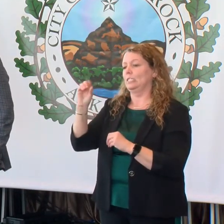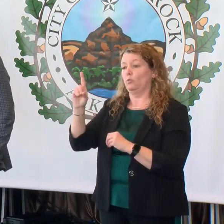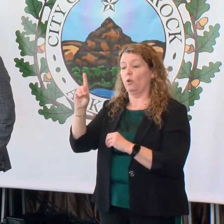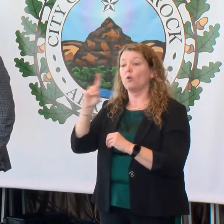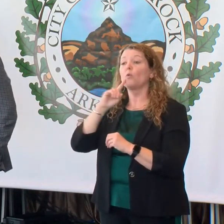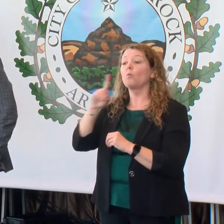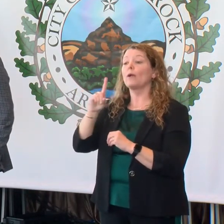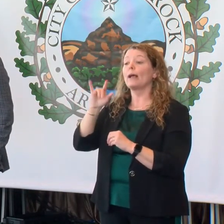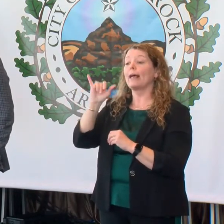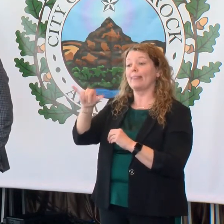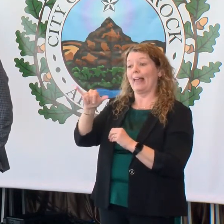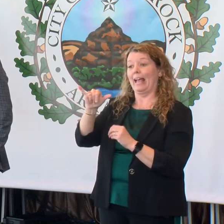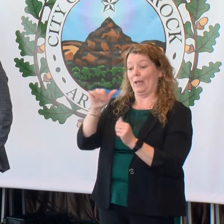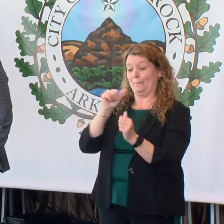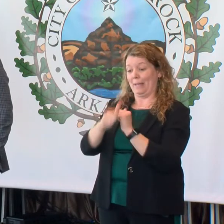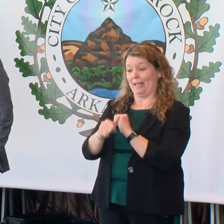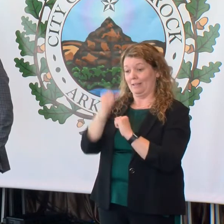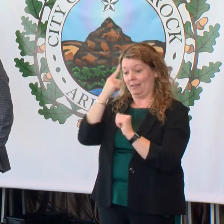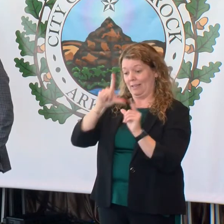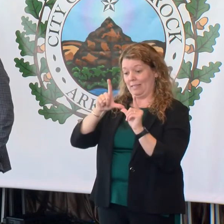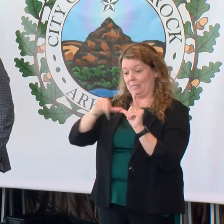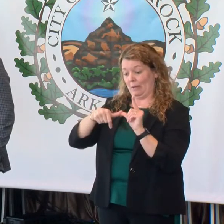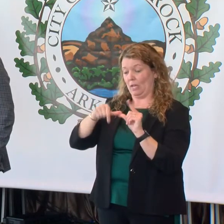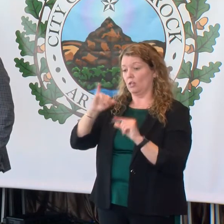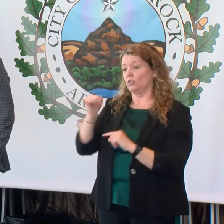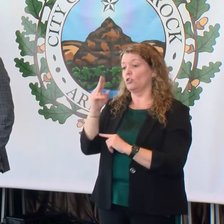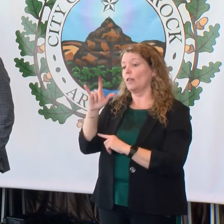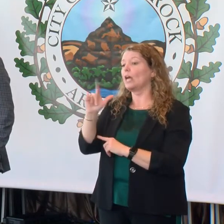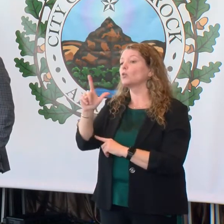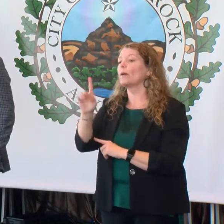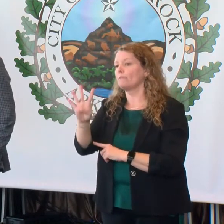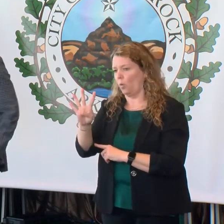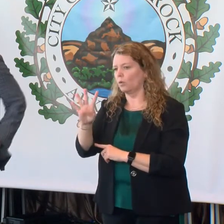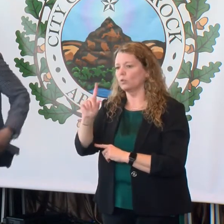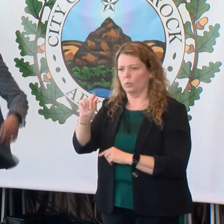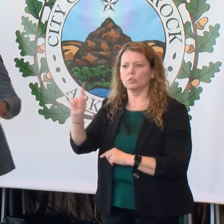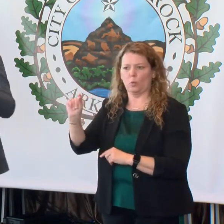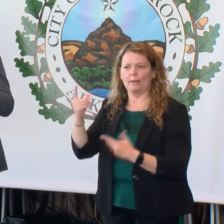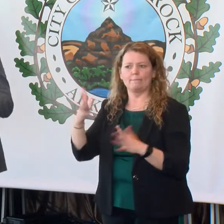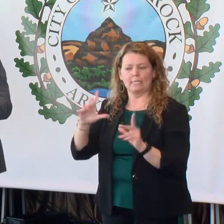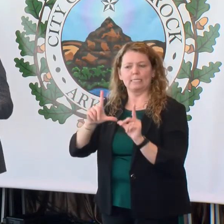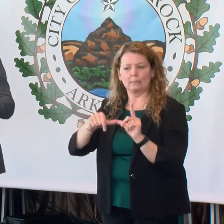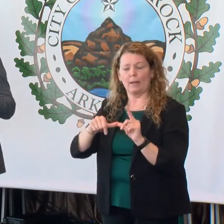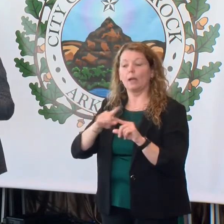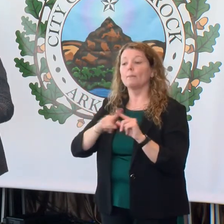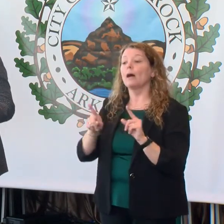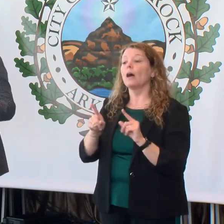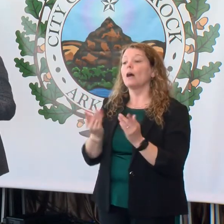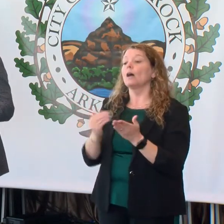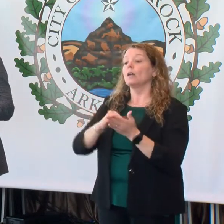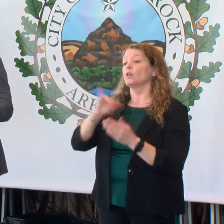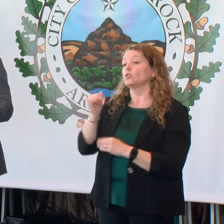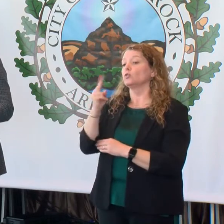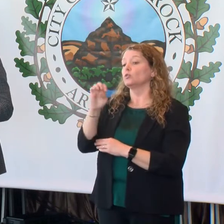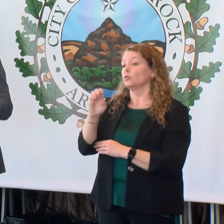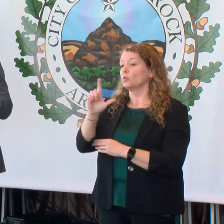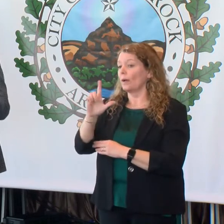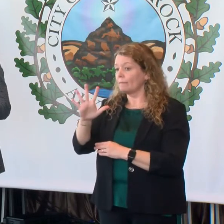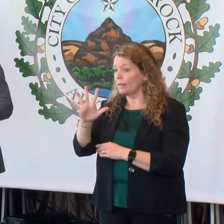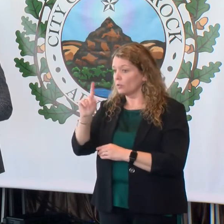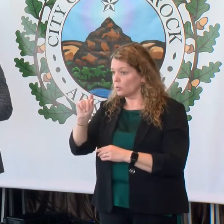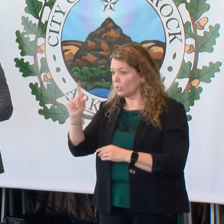expired on July 24th of 2020. But on June 25th of 2020,